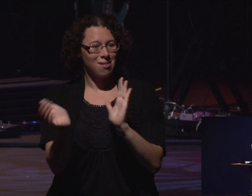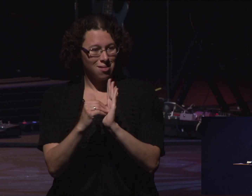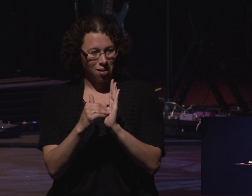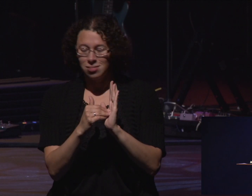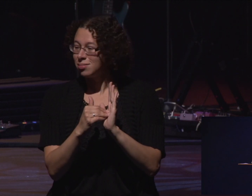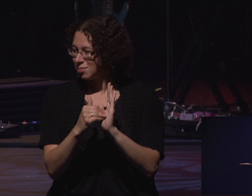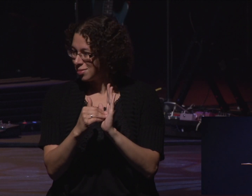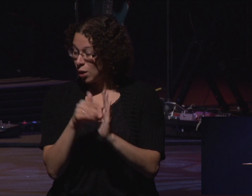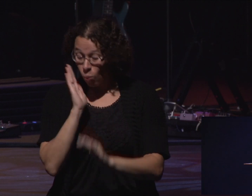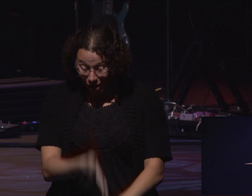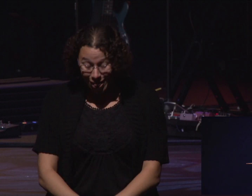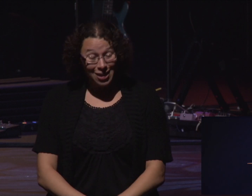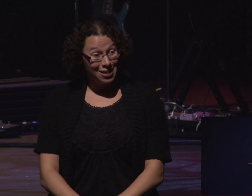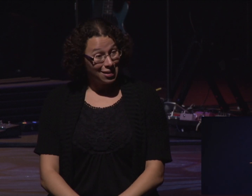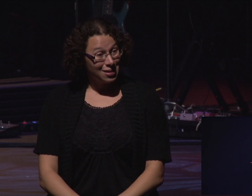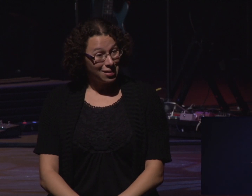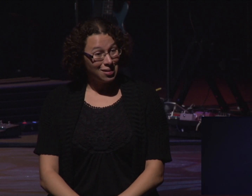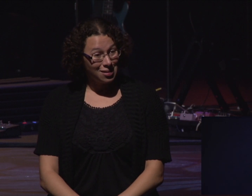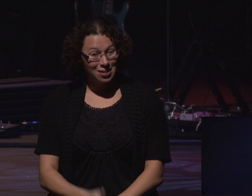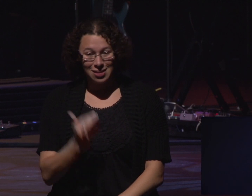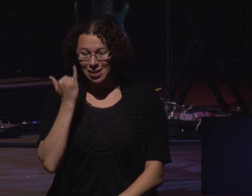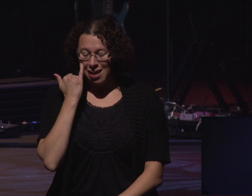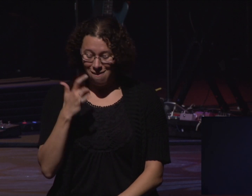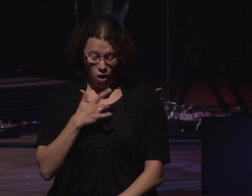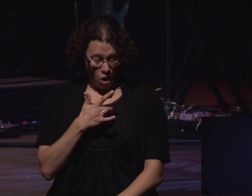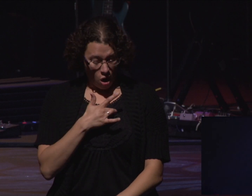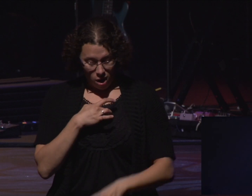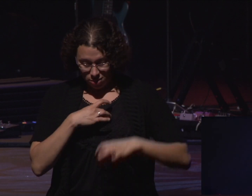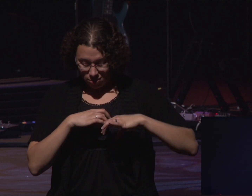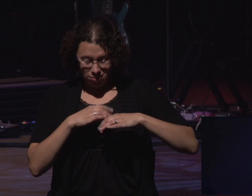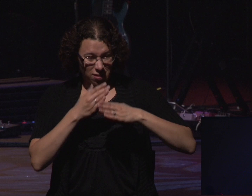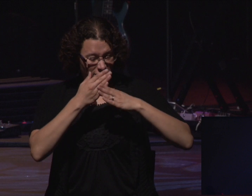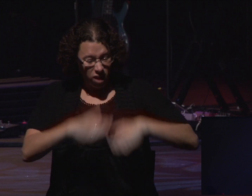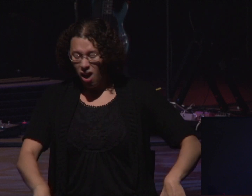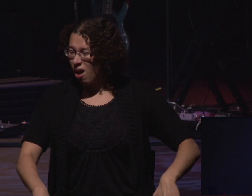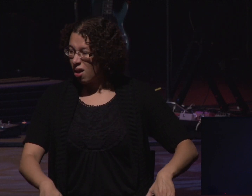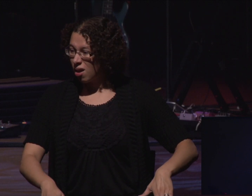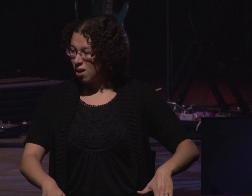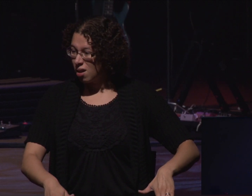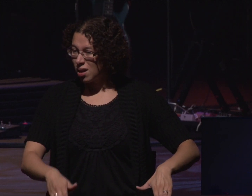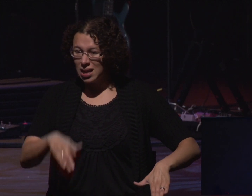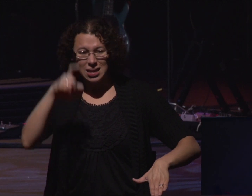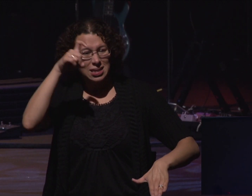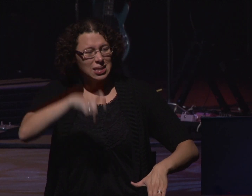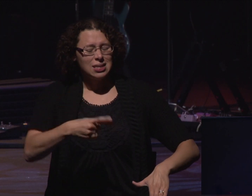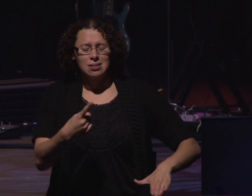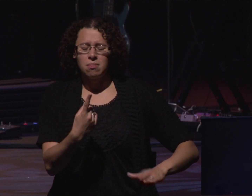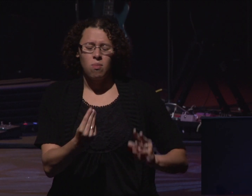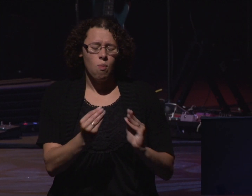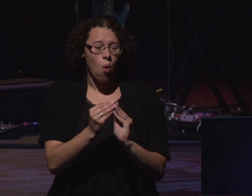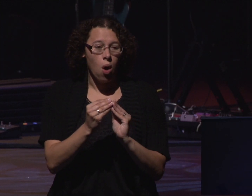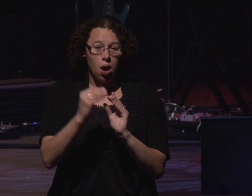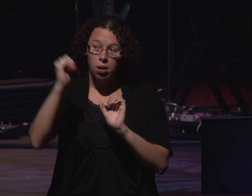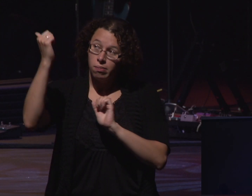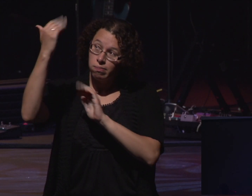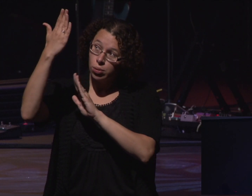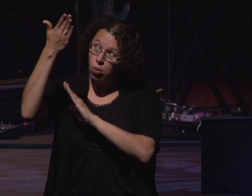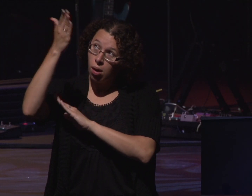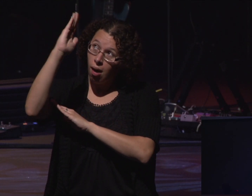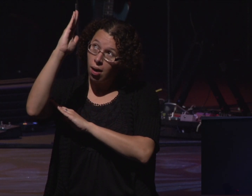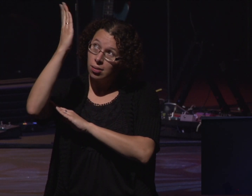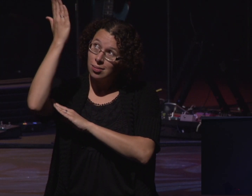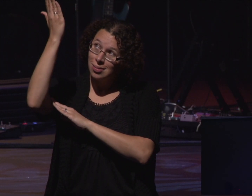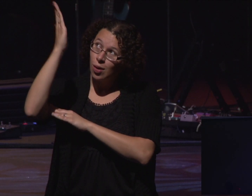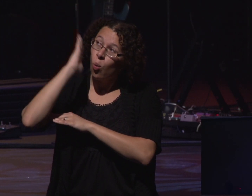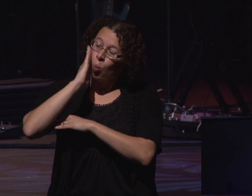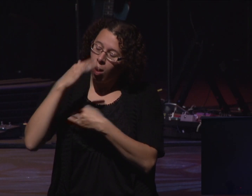divided or if it's just that place where you need some depth in your life, know that you come to God and he will heal your